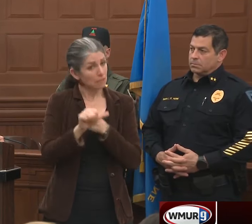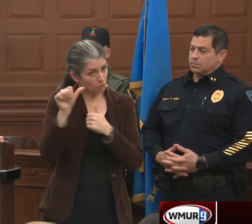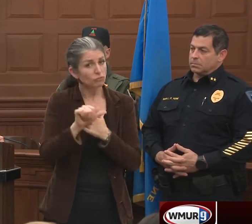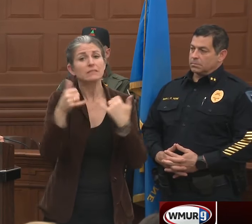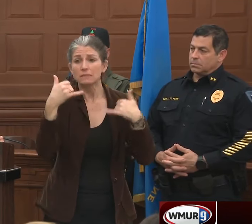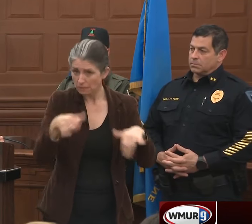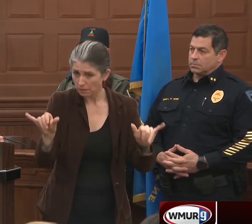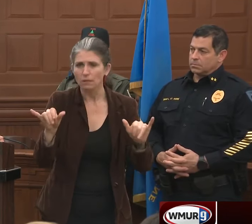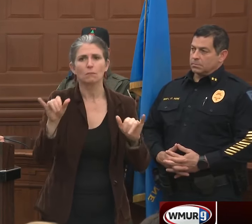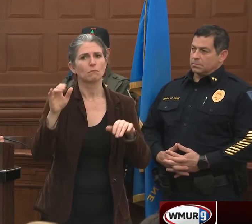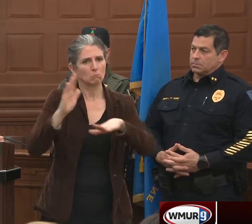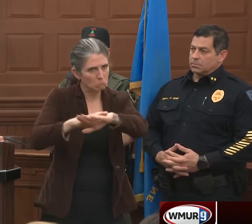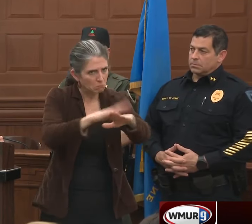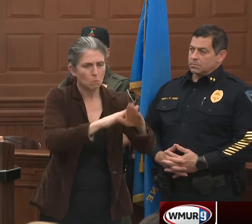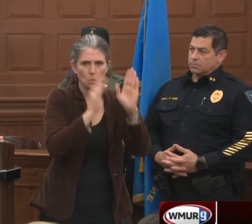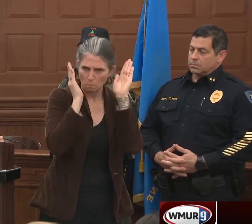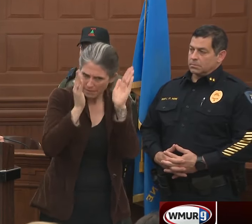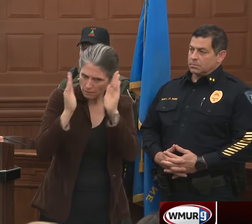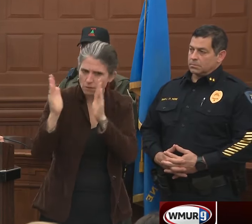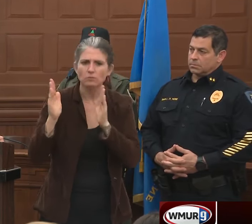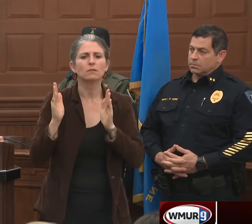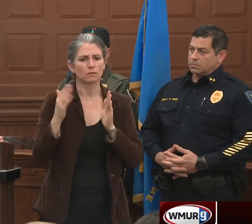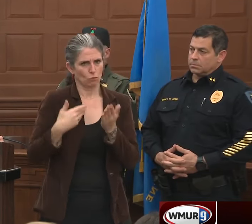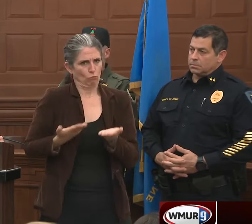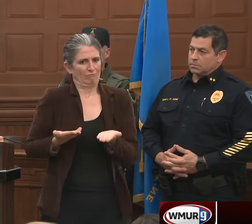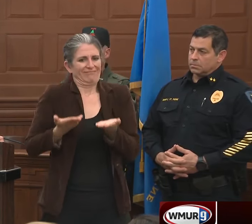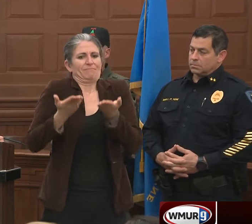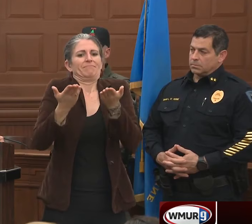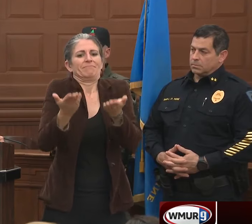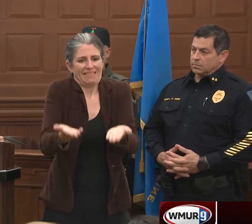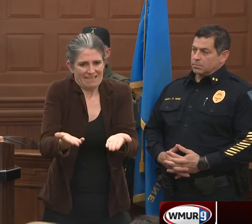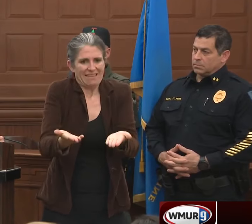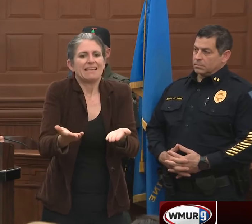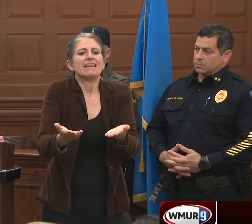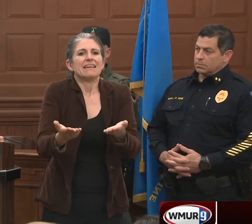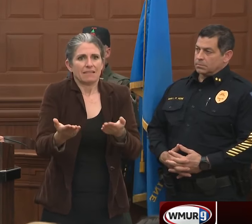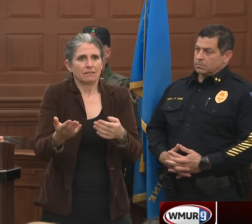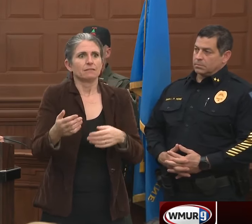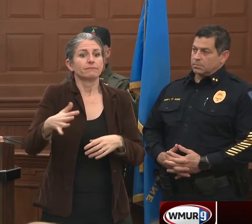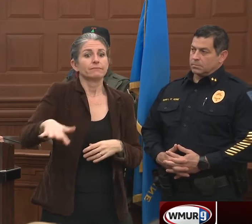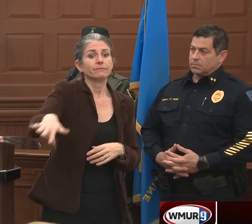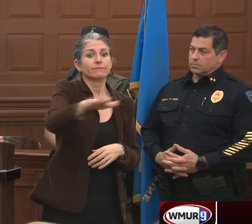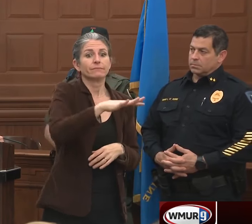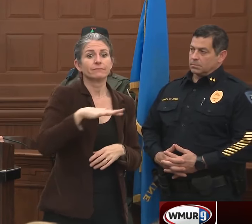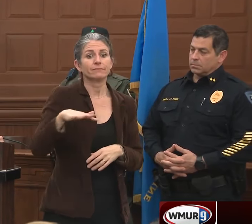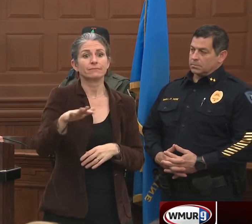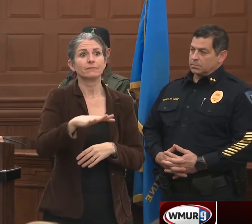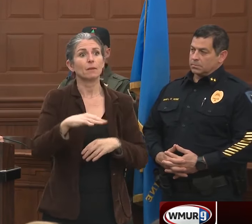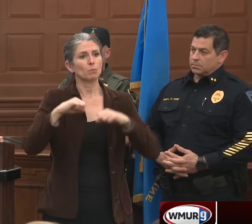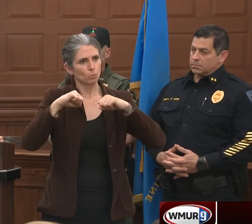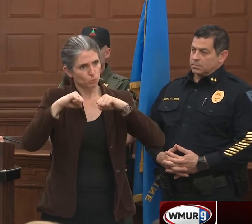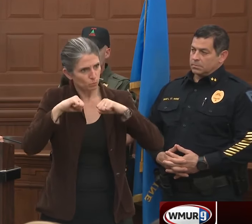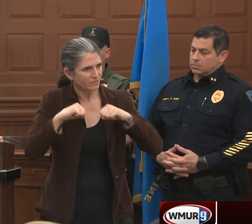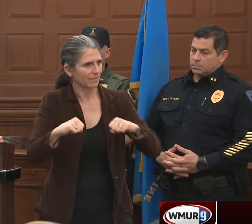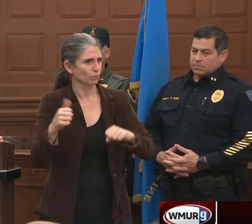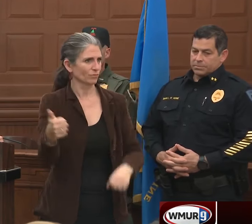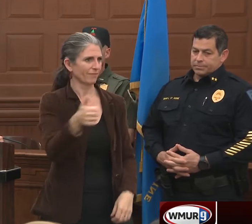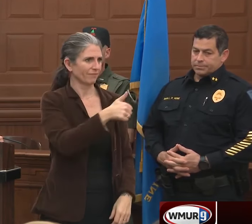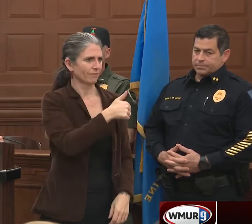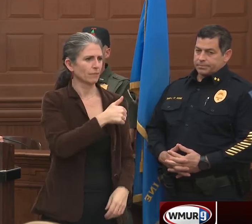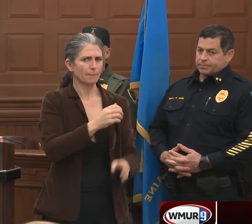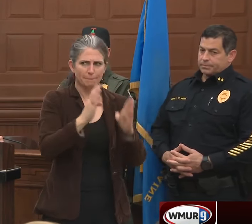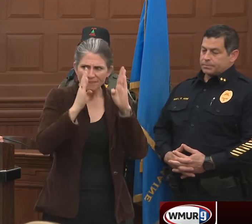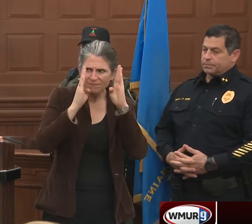recommendations and ask the people that we serve, ask the people that we protect to be vigilant, to pay attention, to listen to what we have to say.